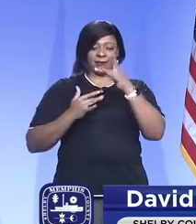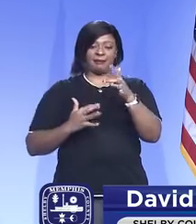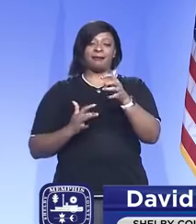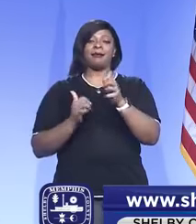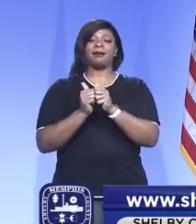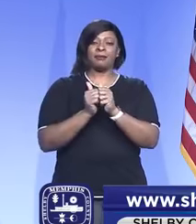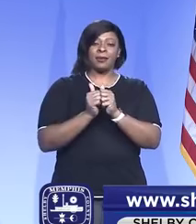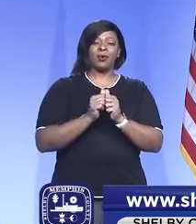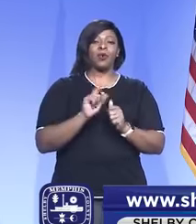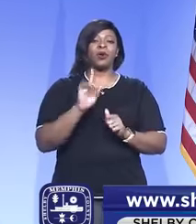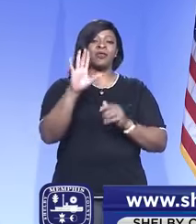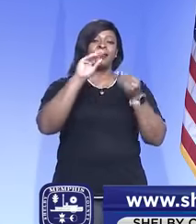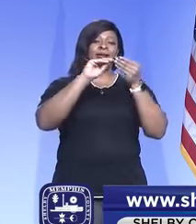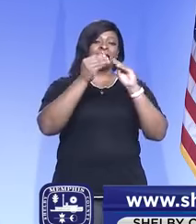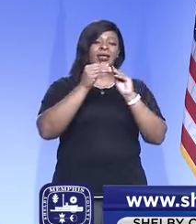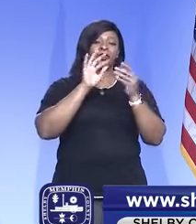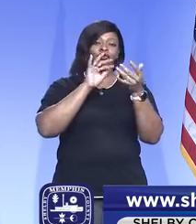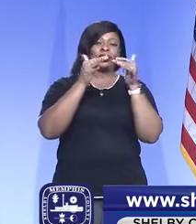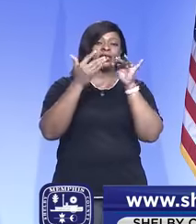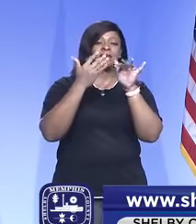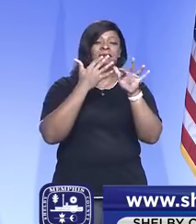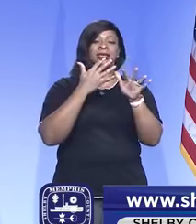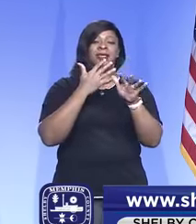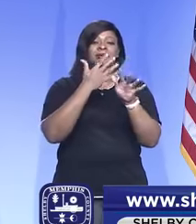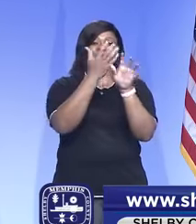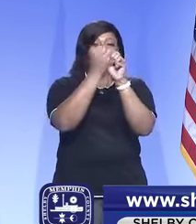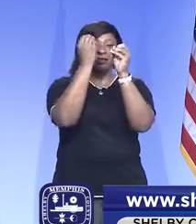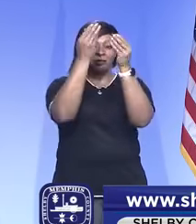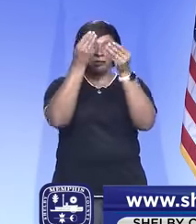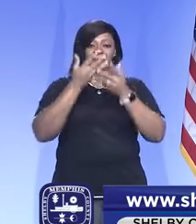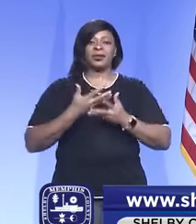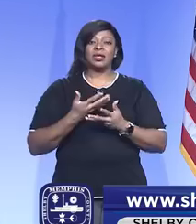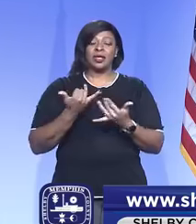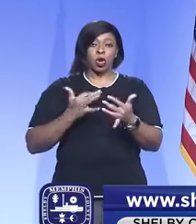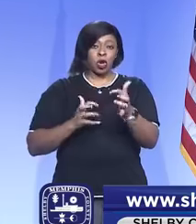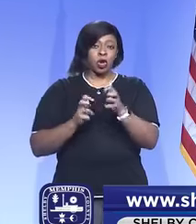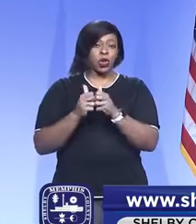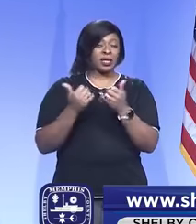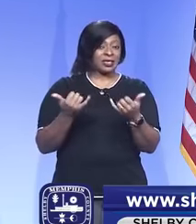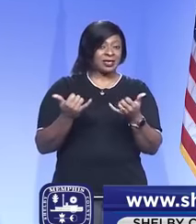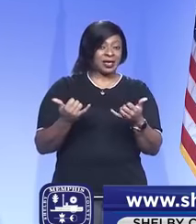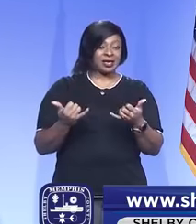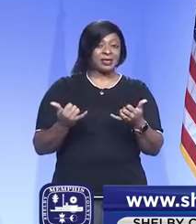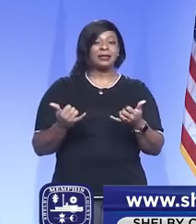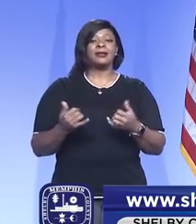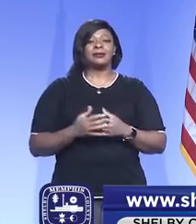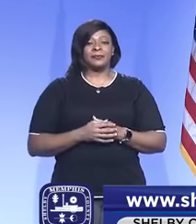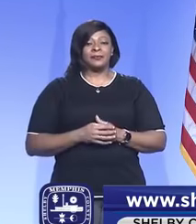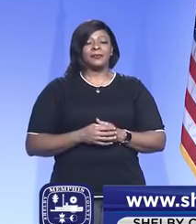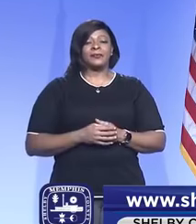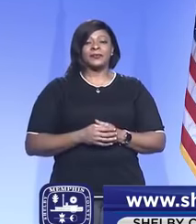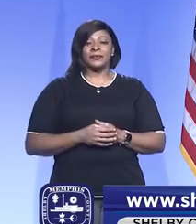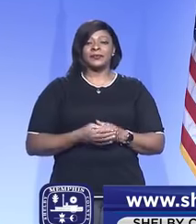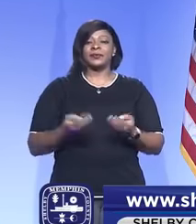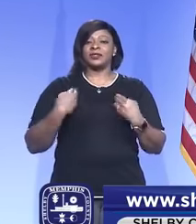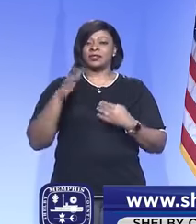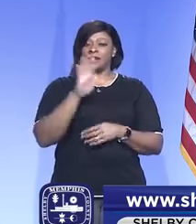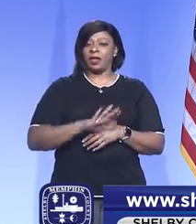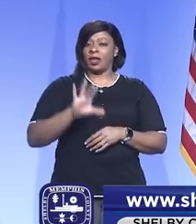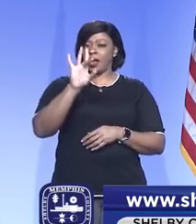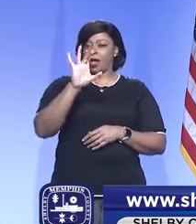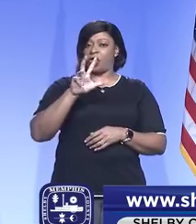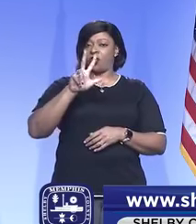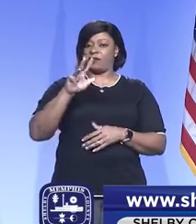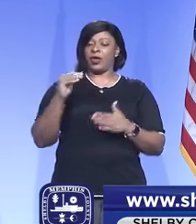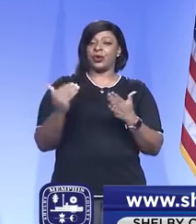their data transmission feeds. So bringing us current to date and giving us 835